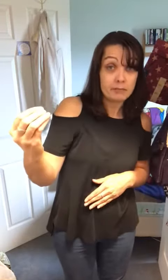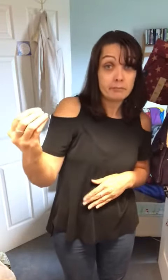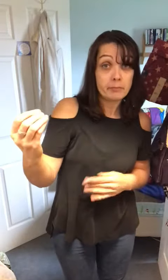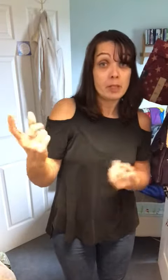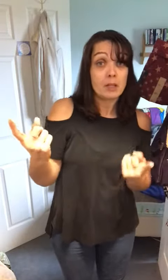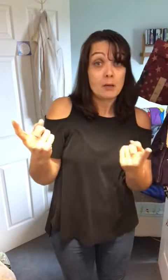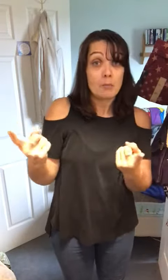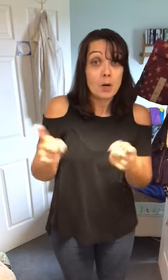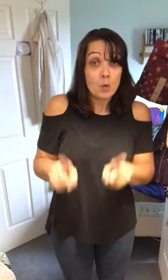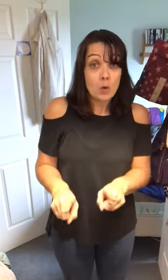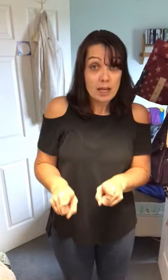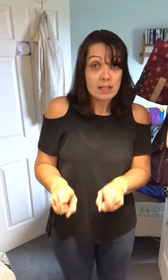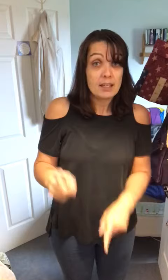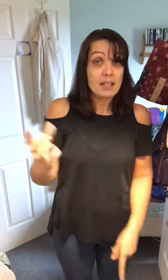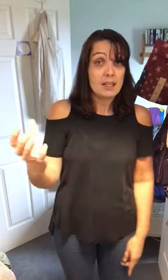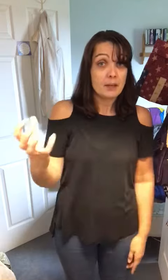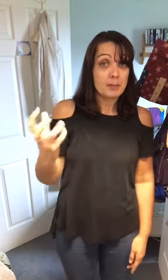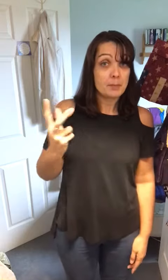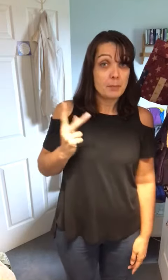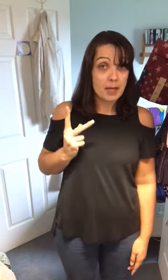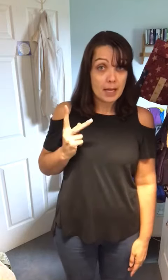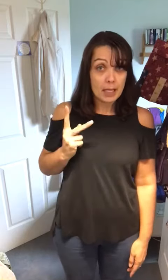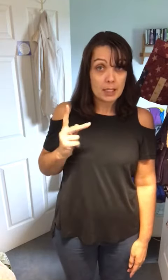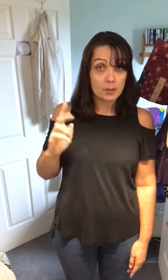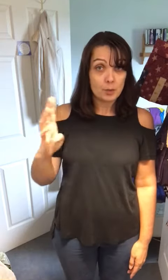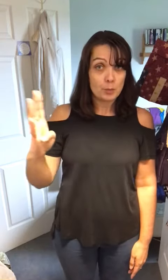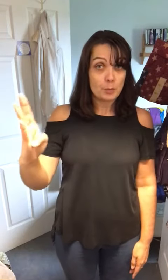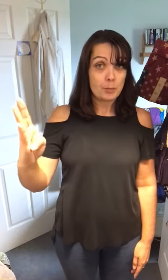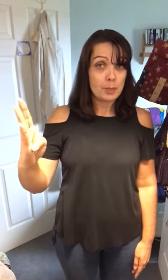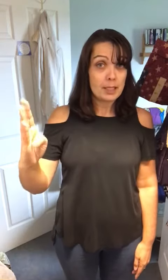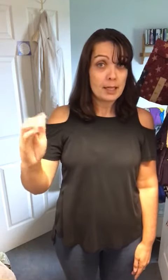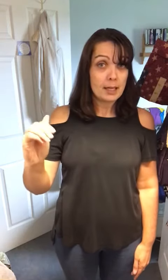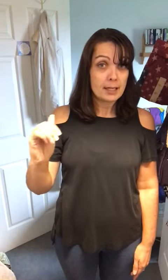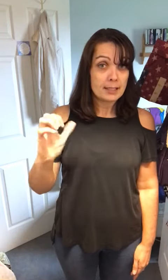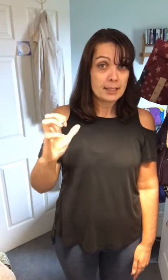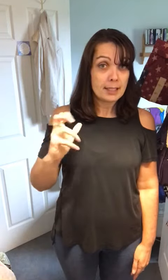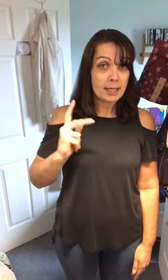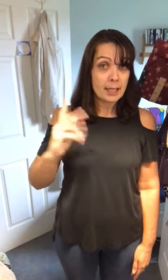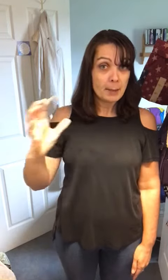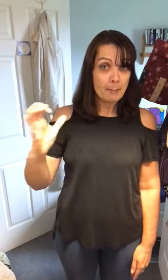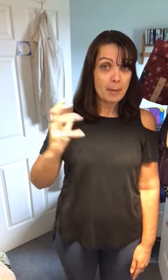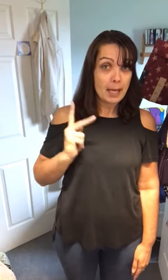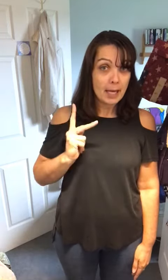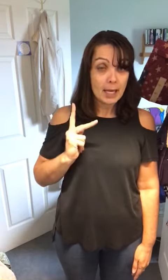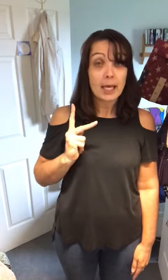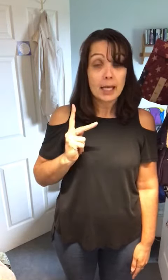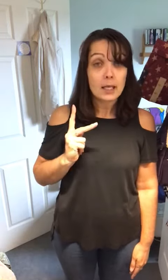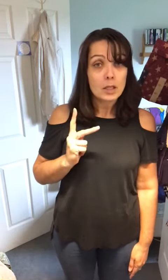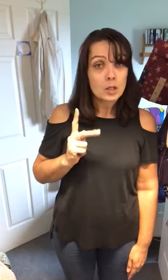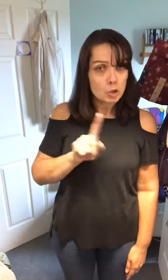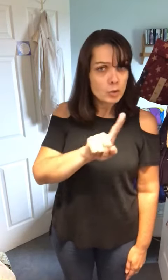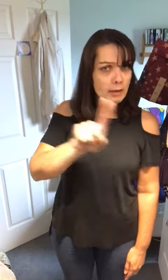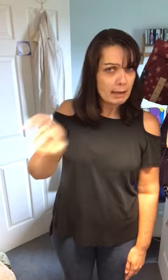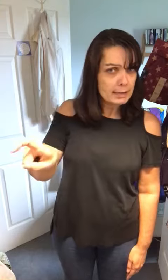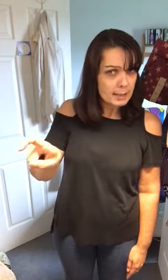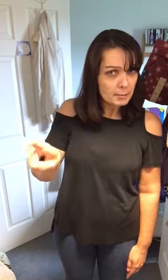but when he comes back to be a ck back you can ask him